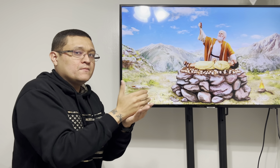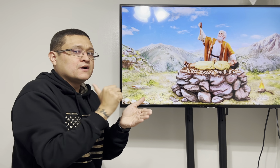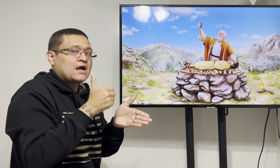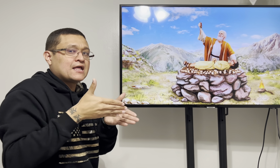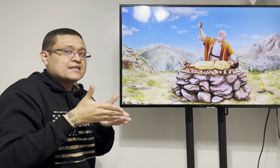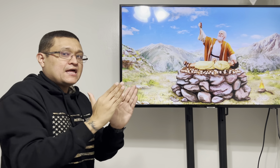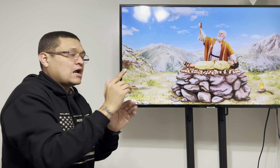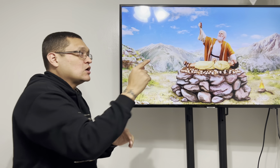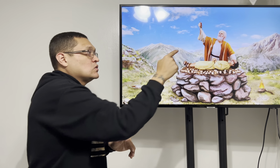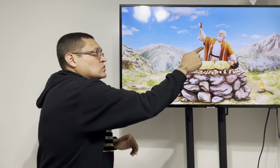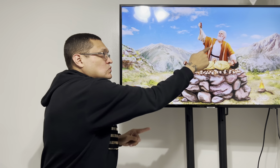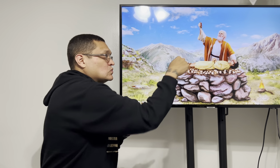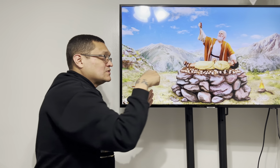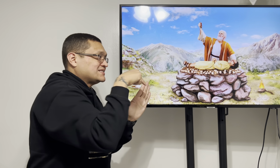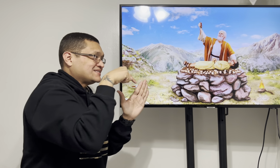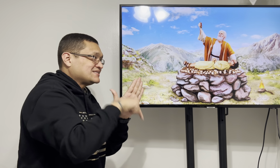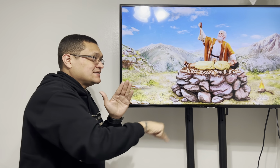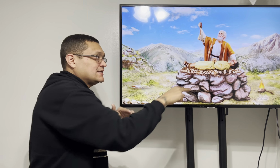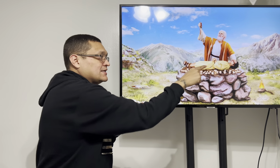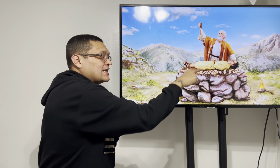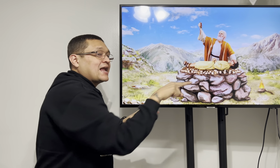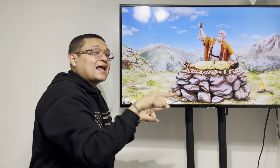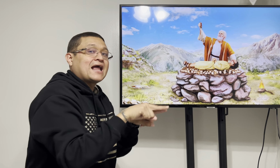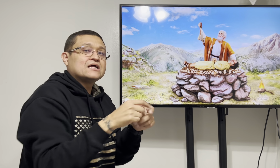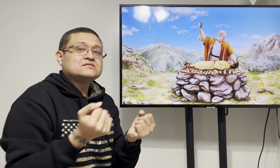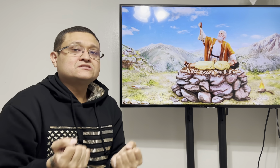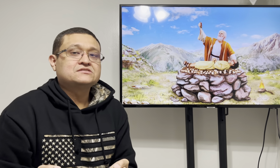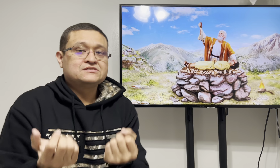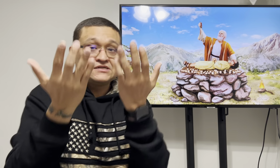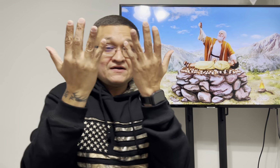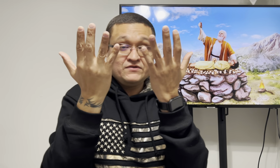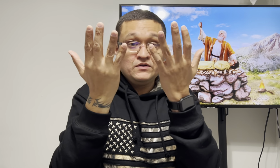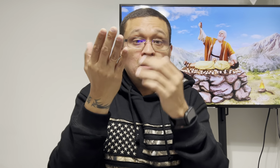no god stopped abraham he did not allow him to kill isaac